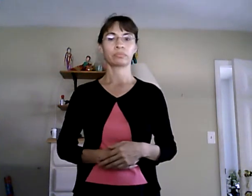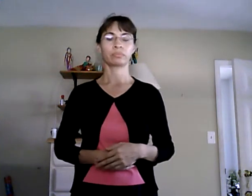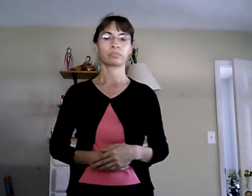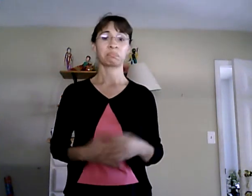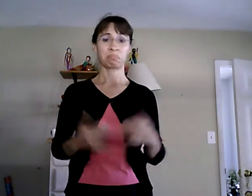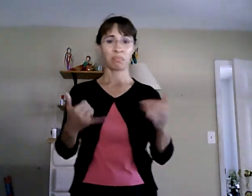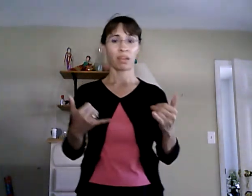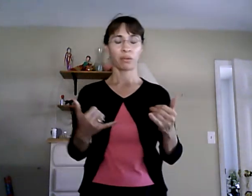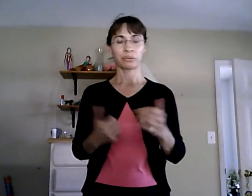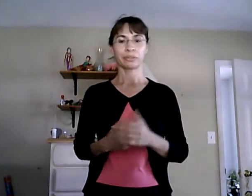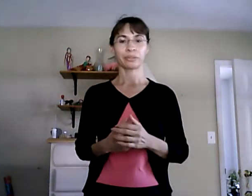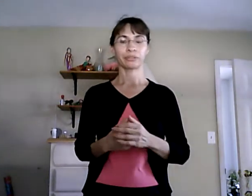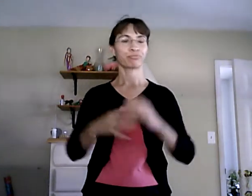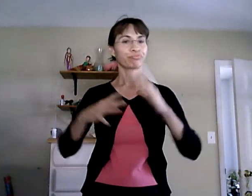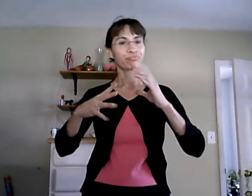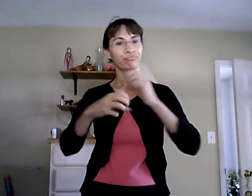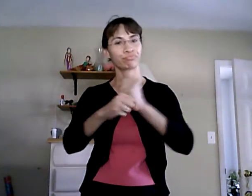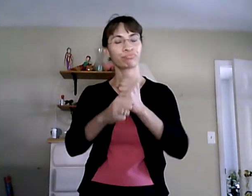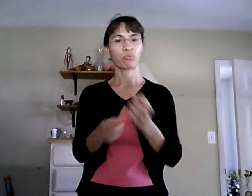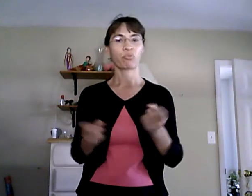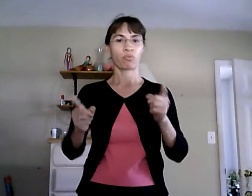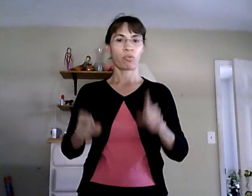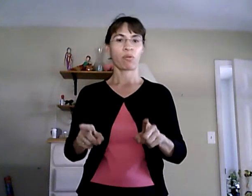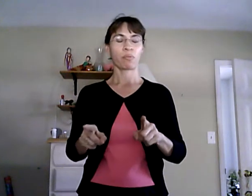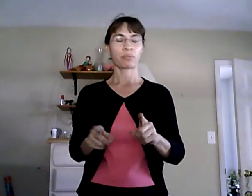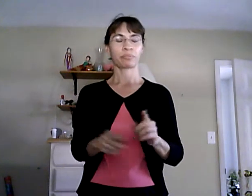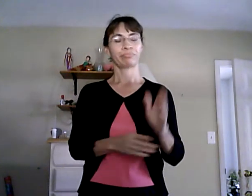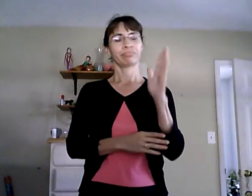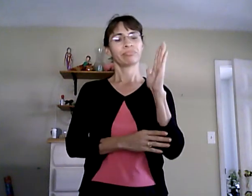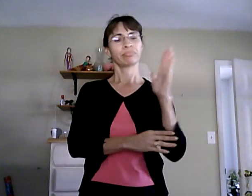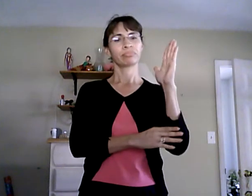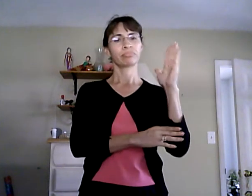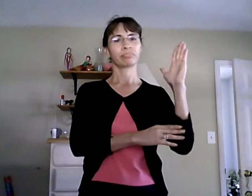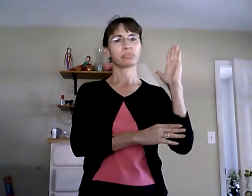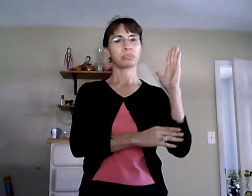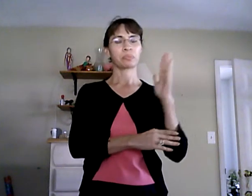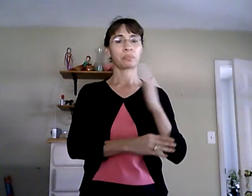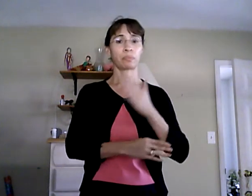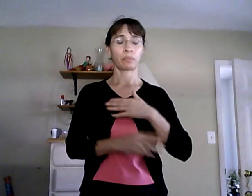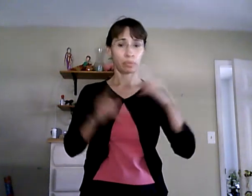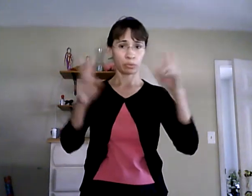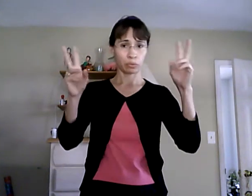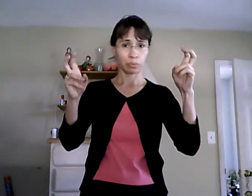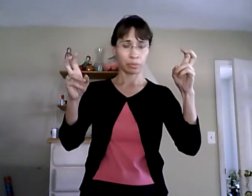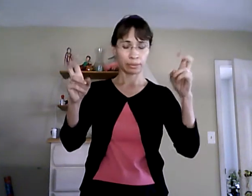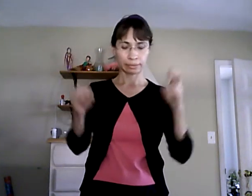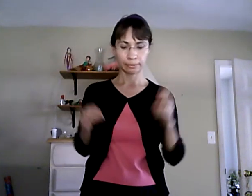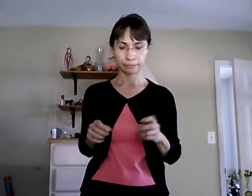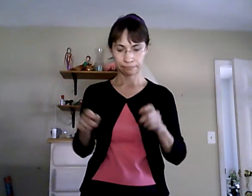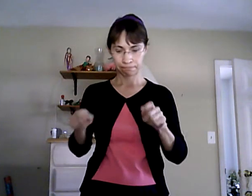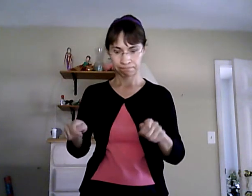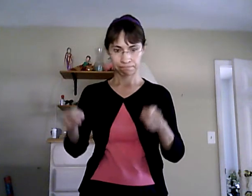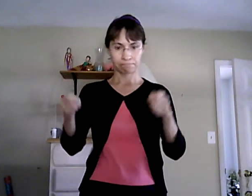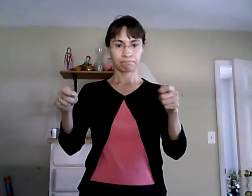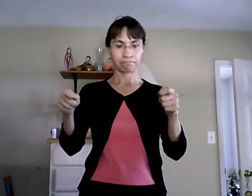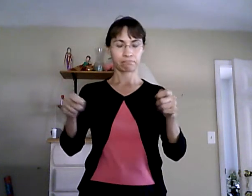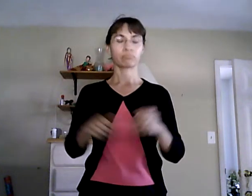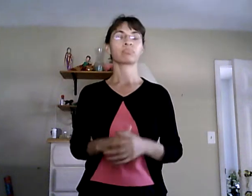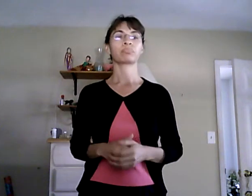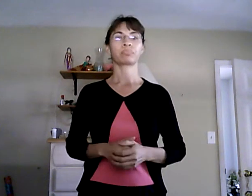you a short history of what happened when I picked my topic three weeks ago when I picked my topic